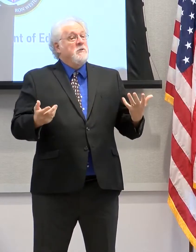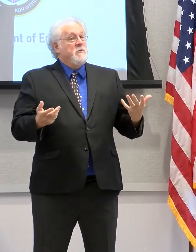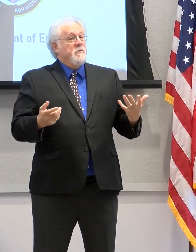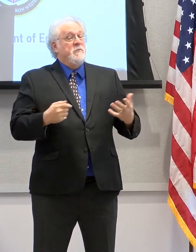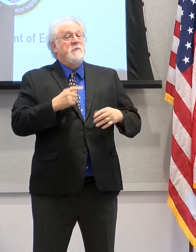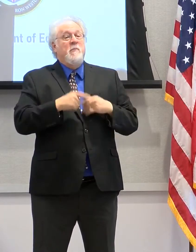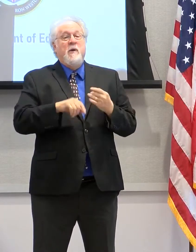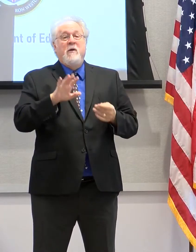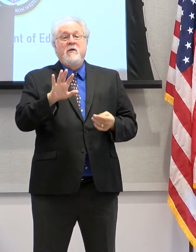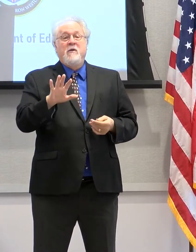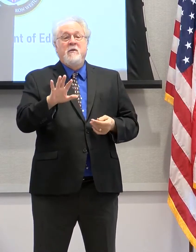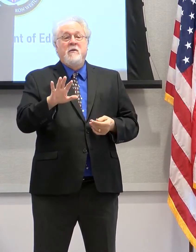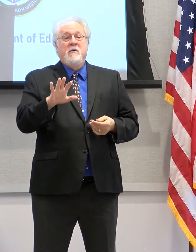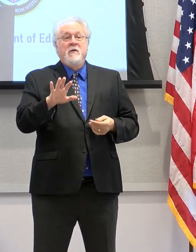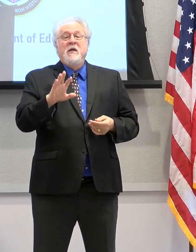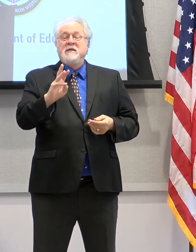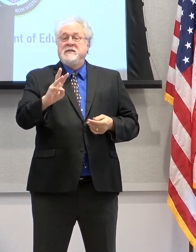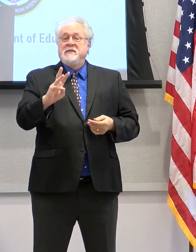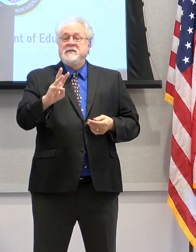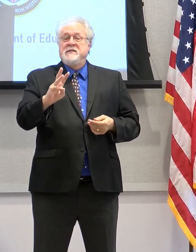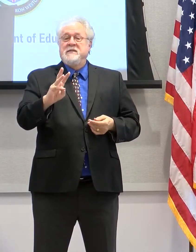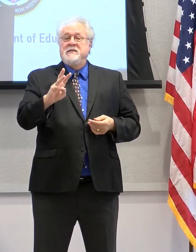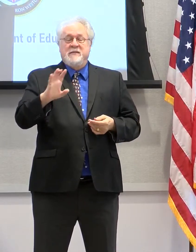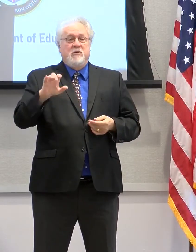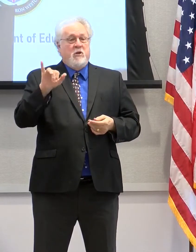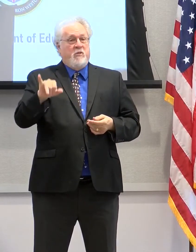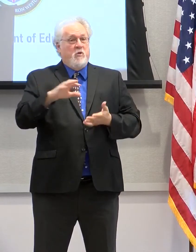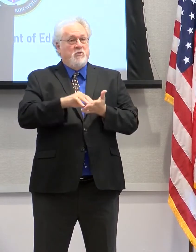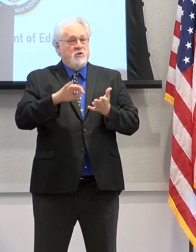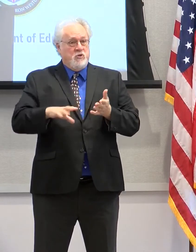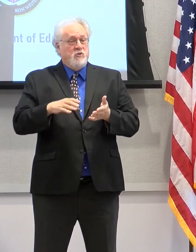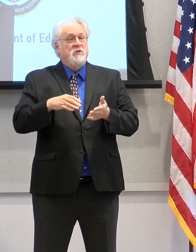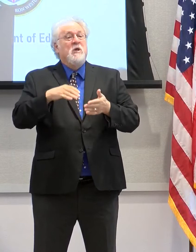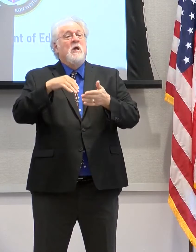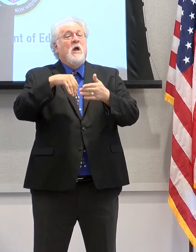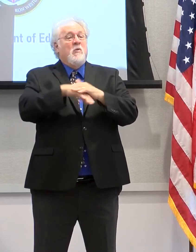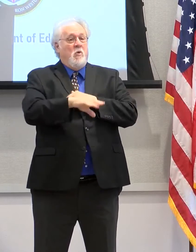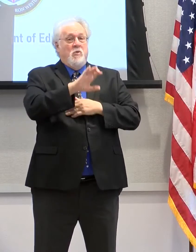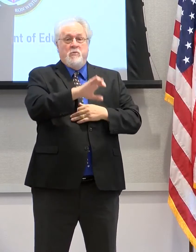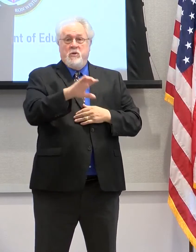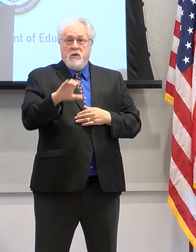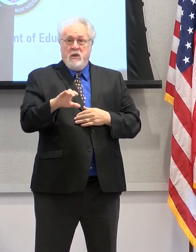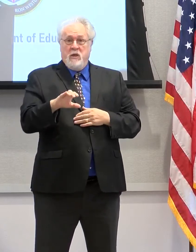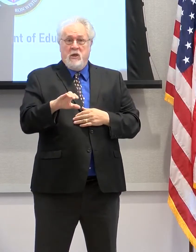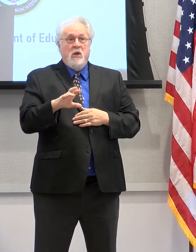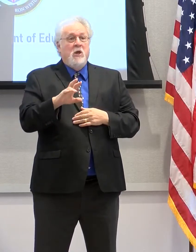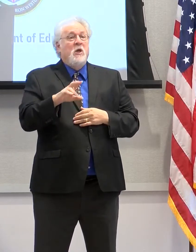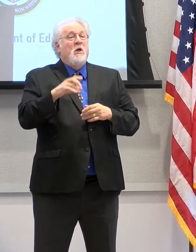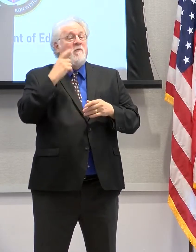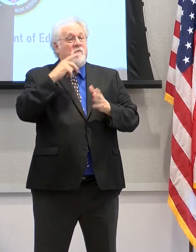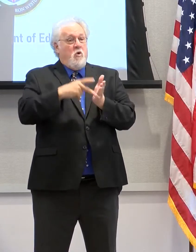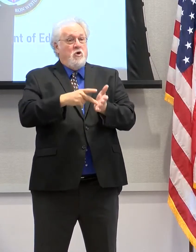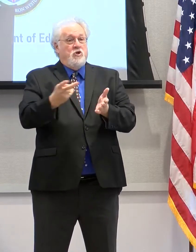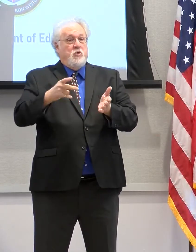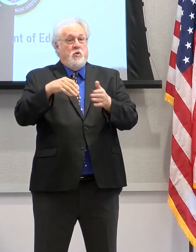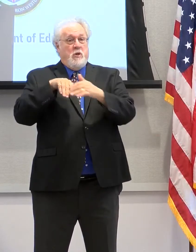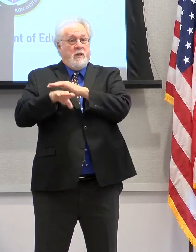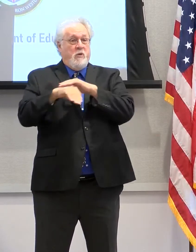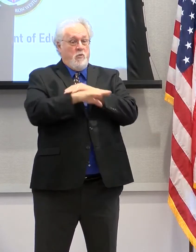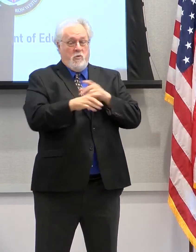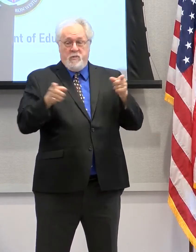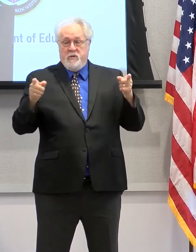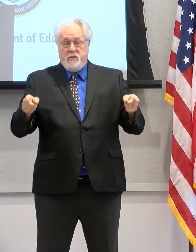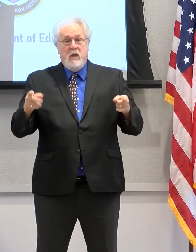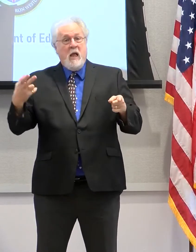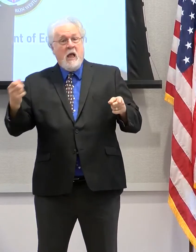about 500 or a little bit over 600 of those students enrolled in the community college and do an enrollment. And later on, I may